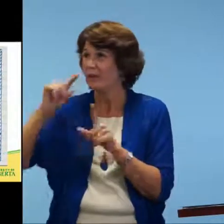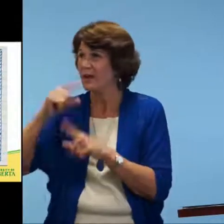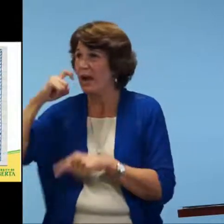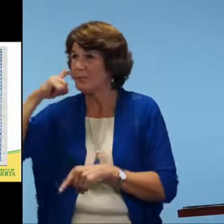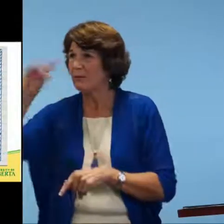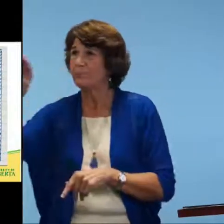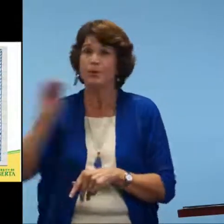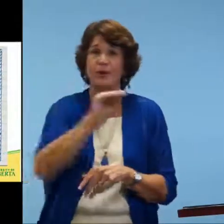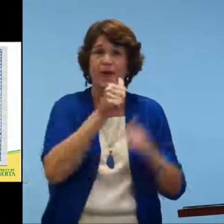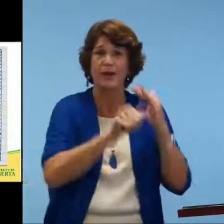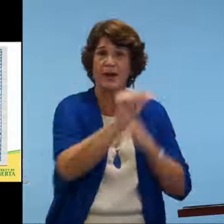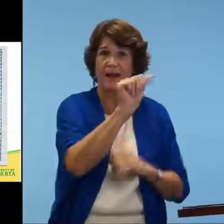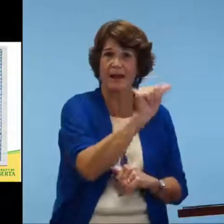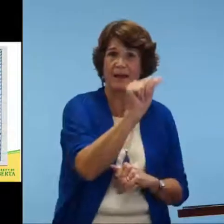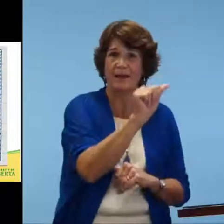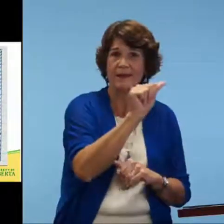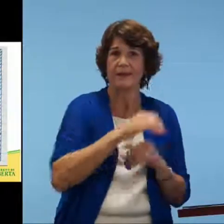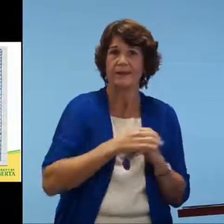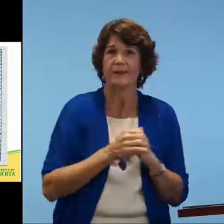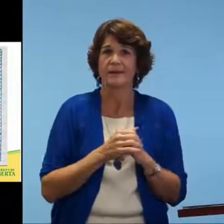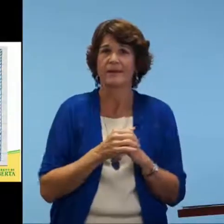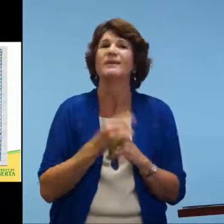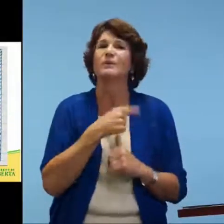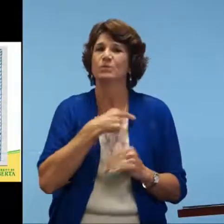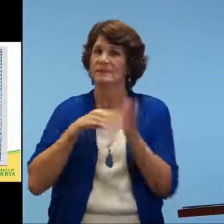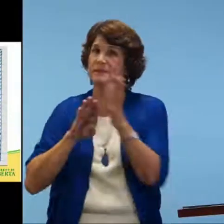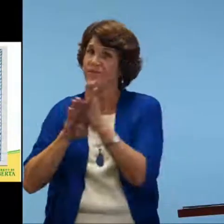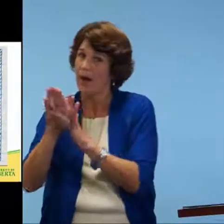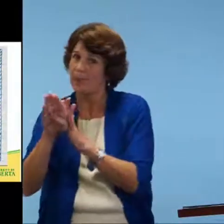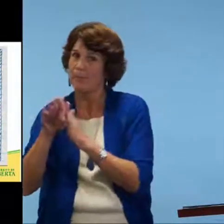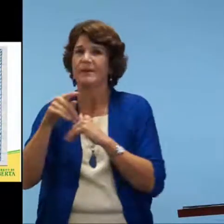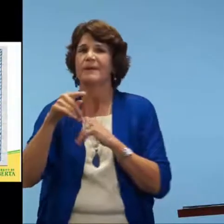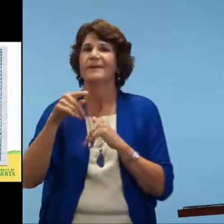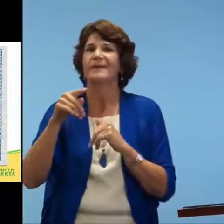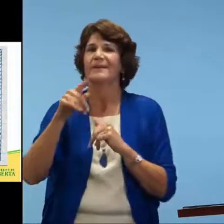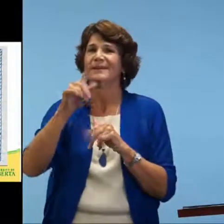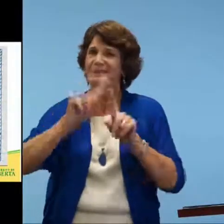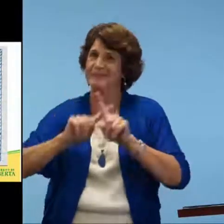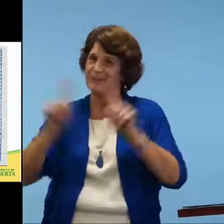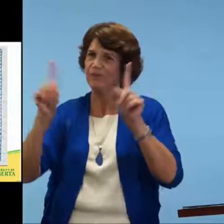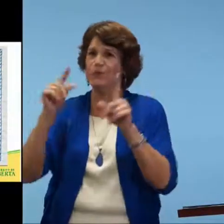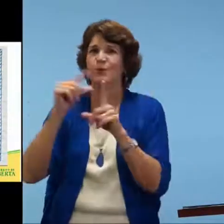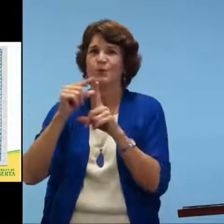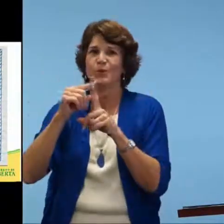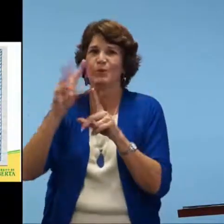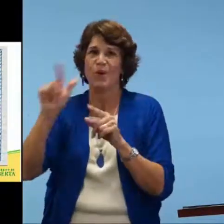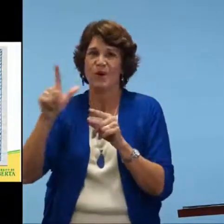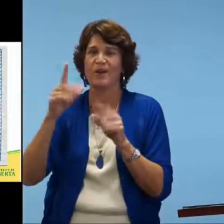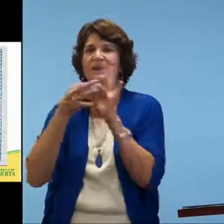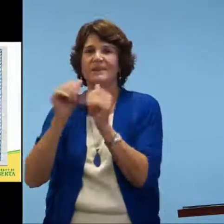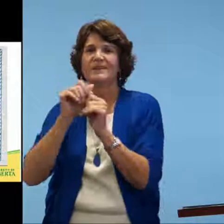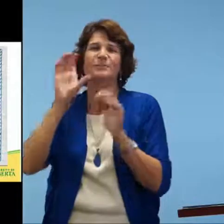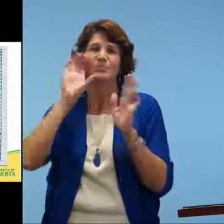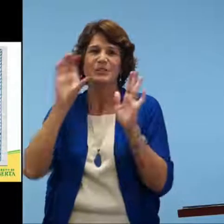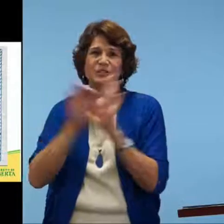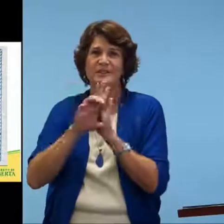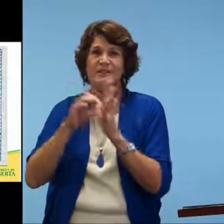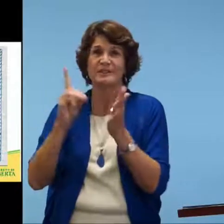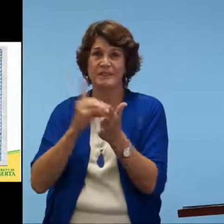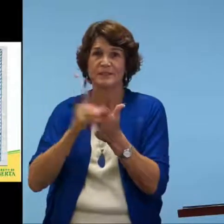and once they've learned that, they'll put it in their little dictionary under A. We've developed something very similar. It's a different kind of word